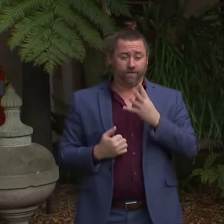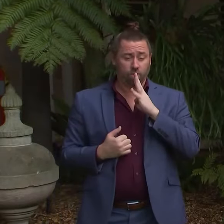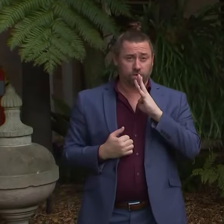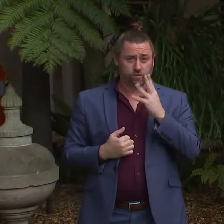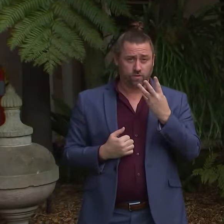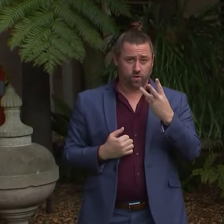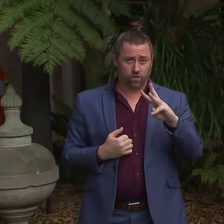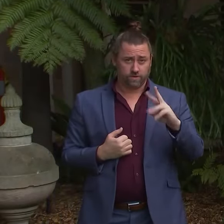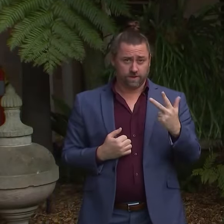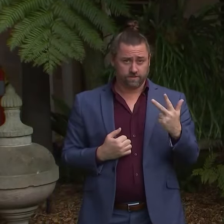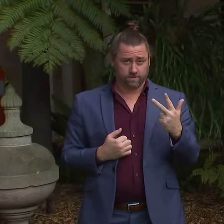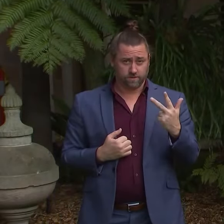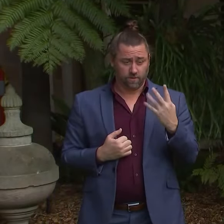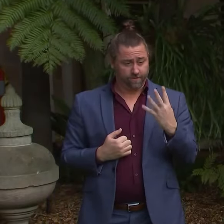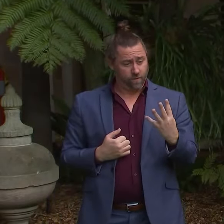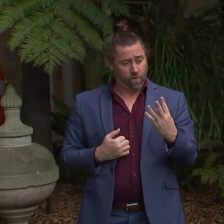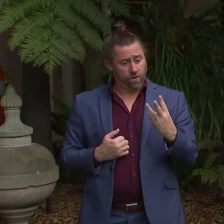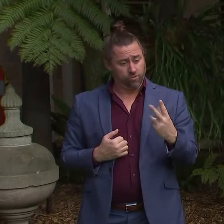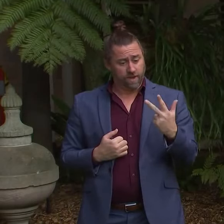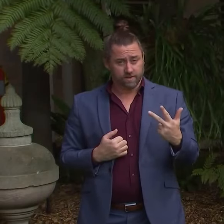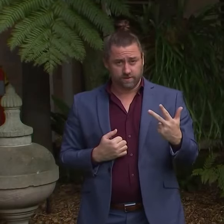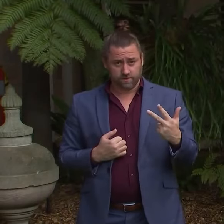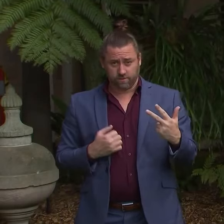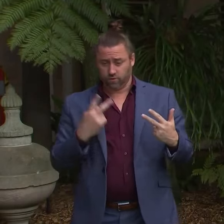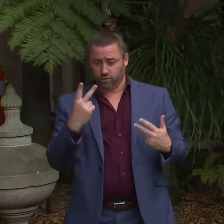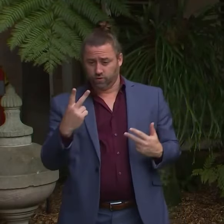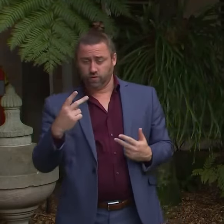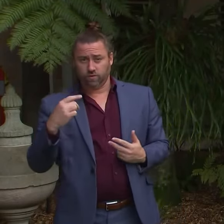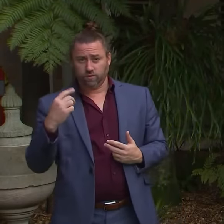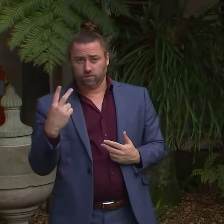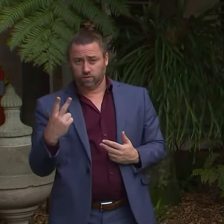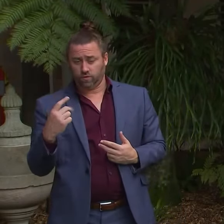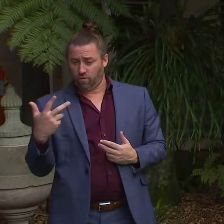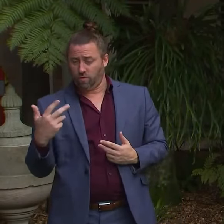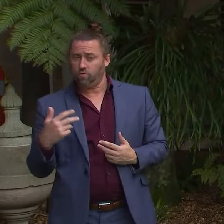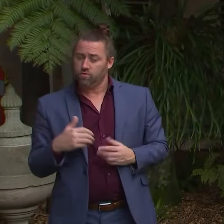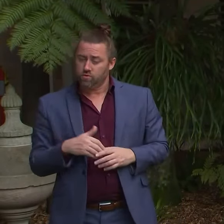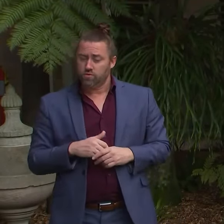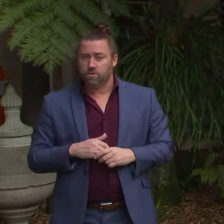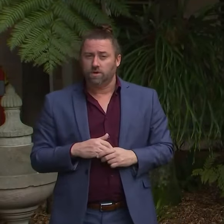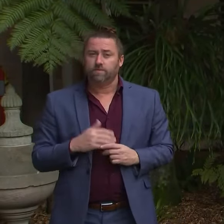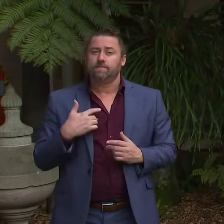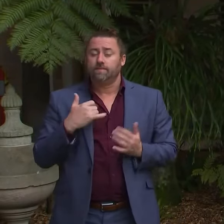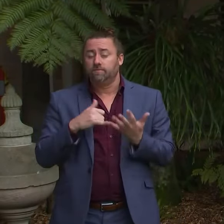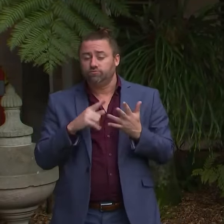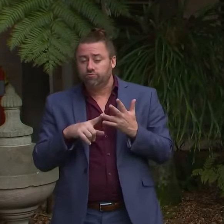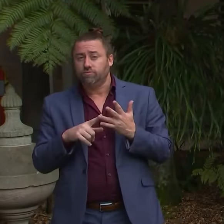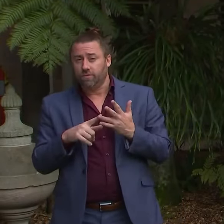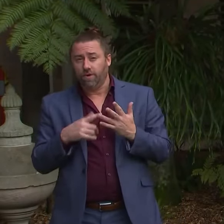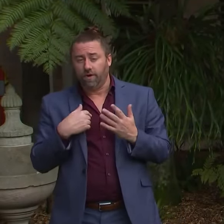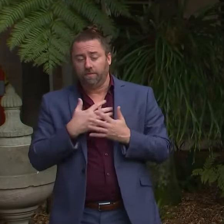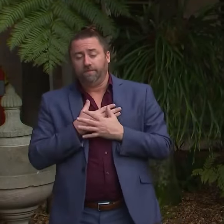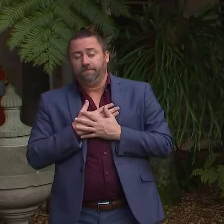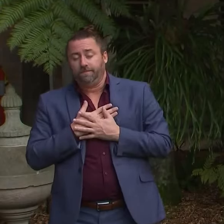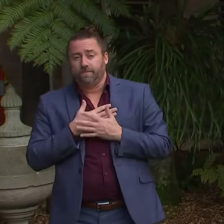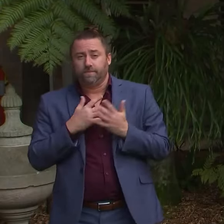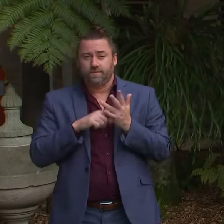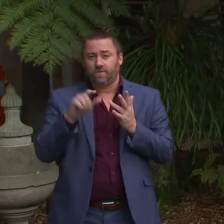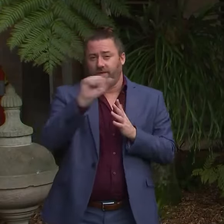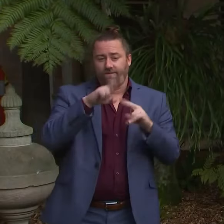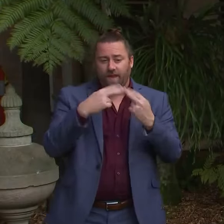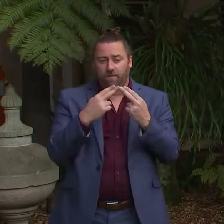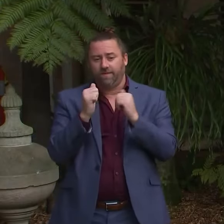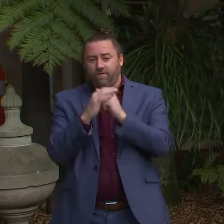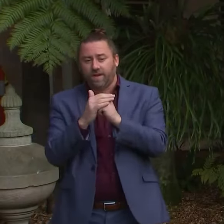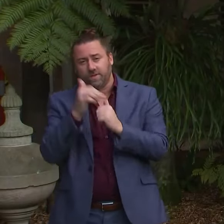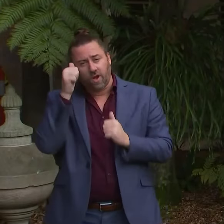deaths, uh, since the beginning of the pandemic in Queensland. And, again, our thoughts are very much with the families and the loss that they have